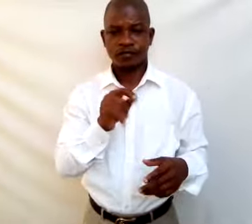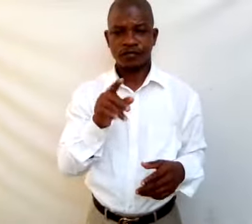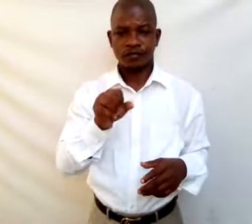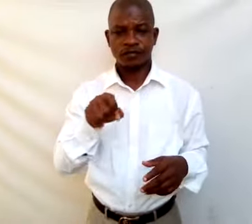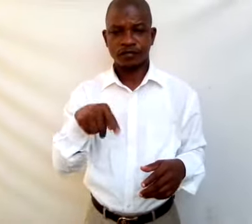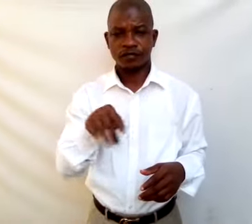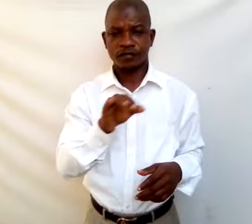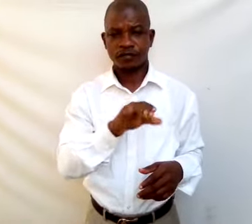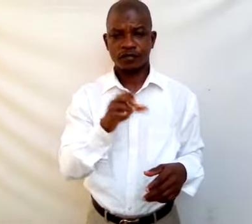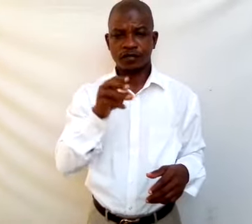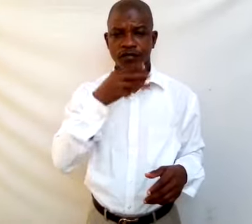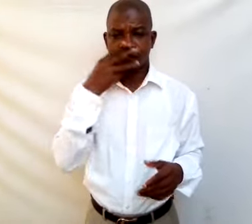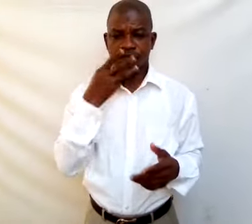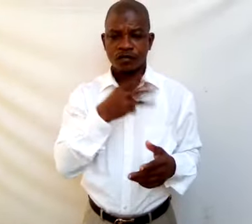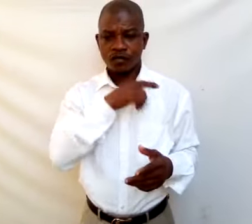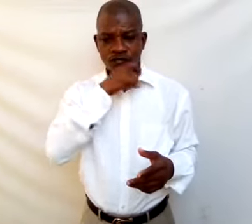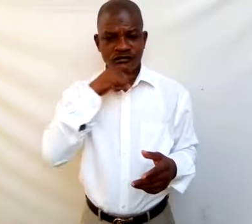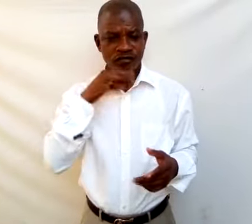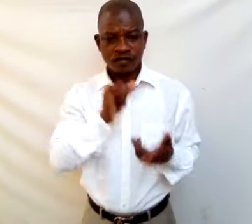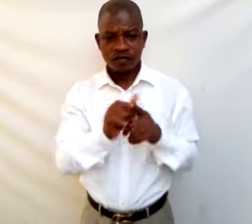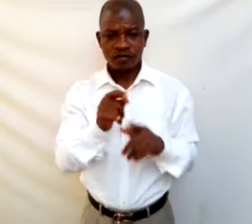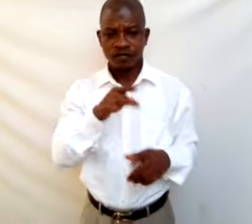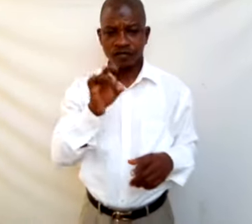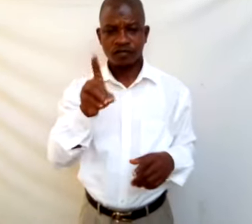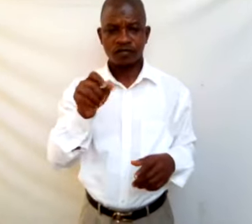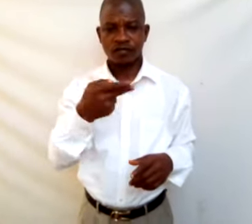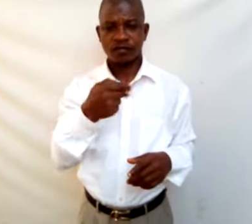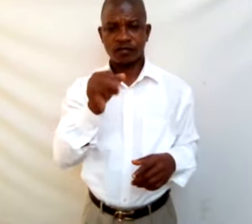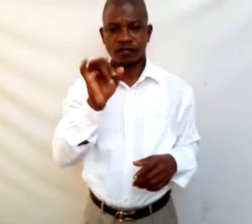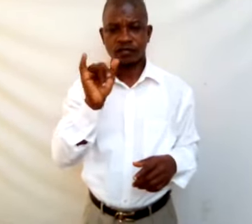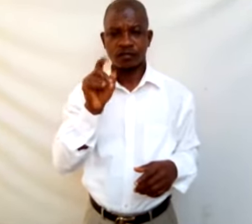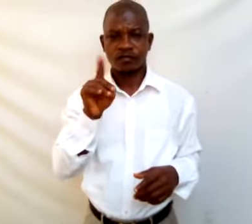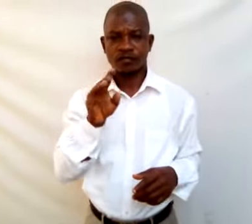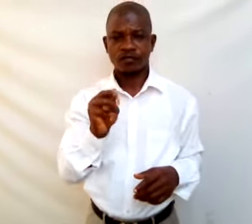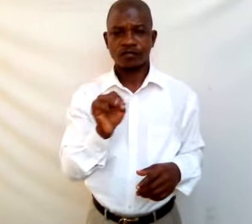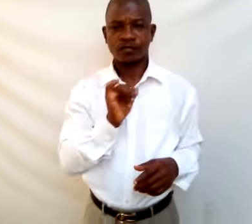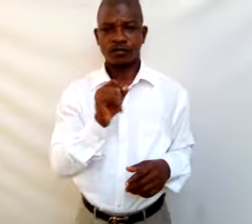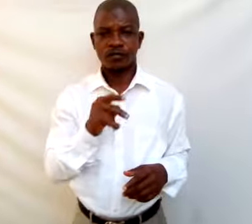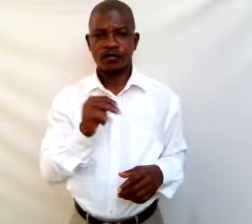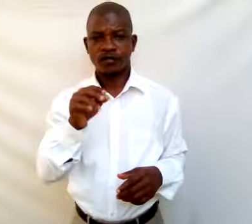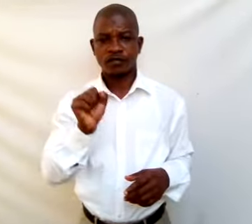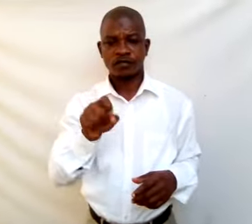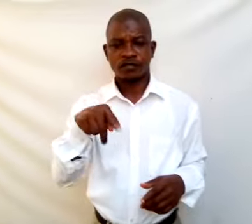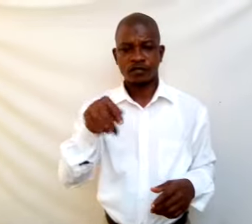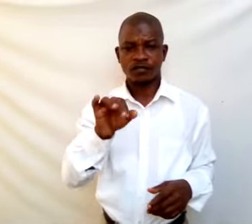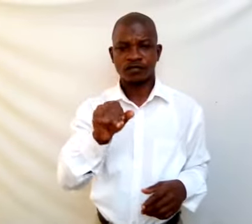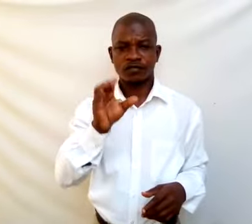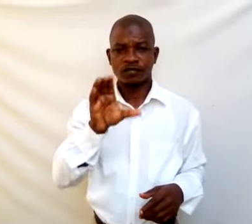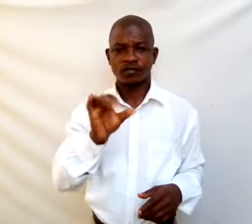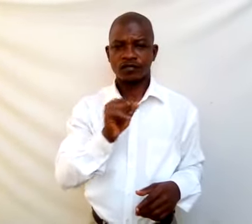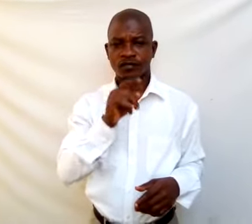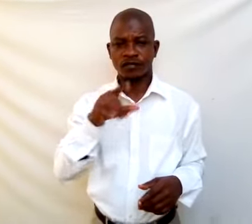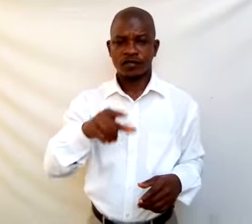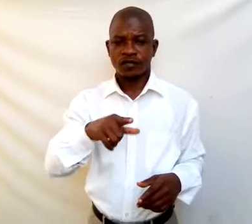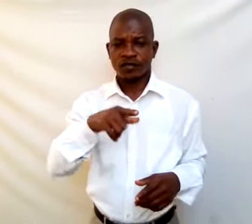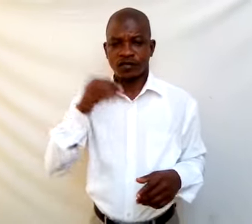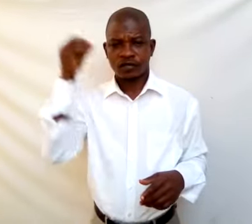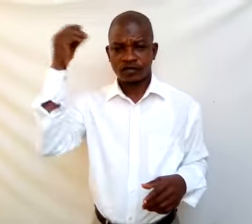is a wet and dry bulb hydrometer. Specimen I is a light meter. Specimen I